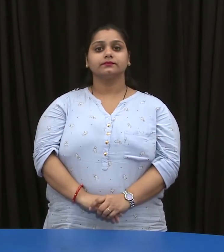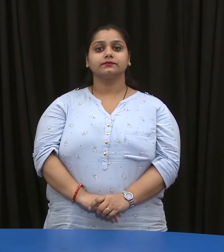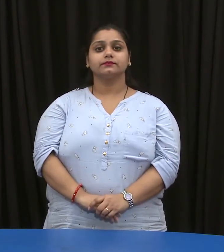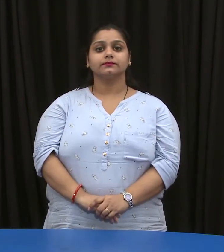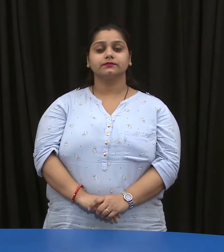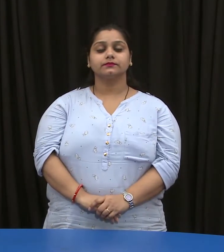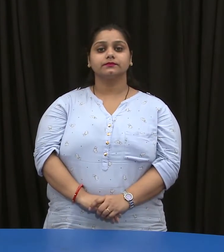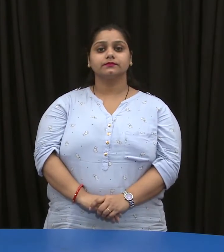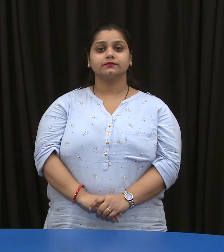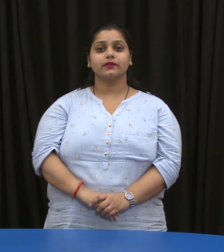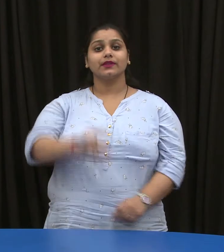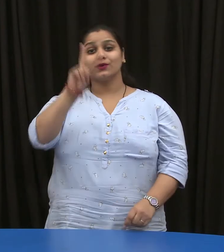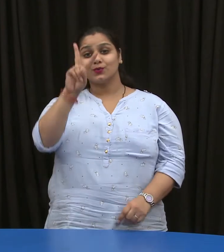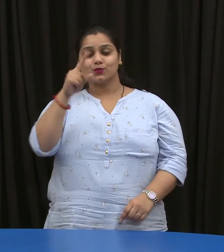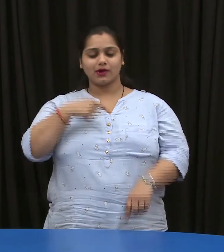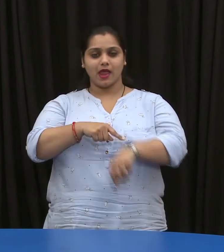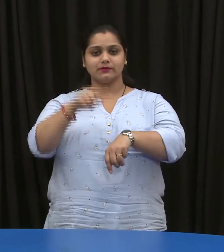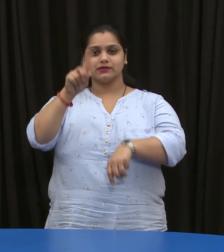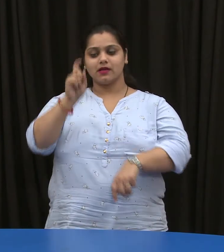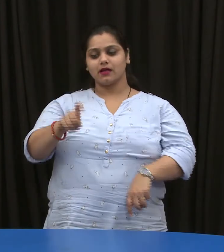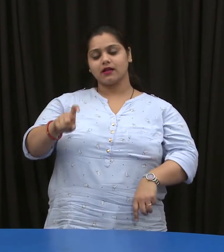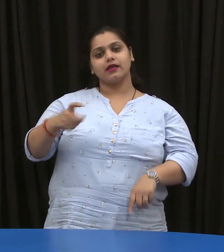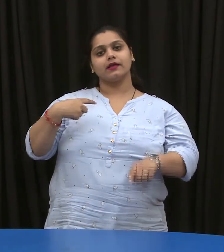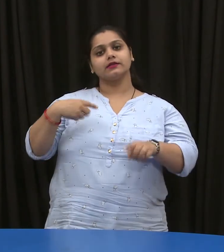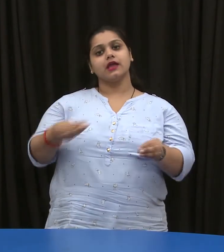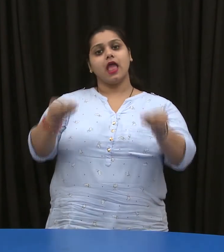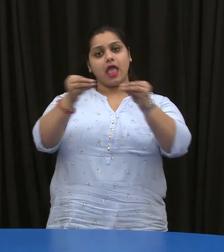Double click, add or remove program.